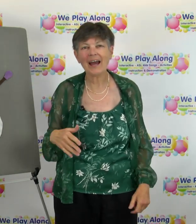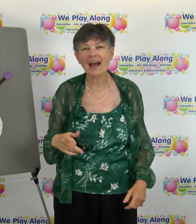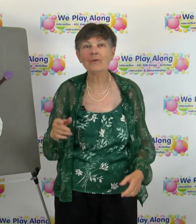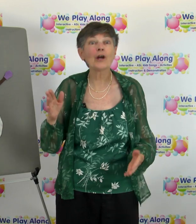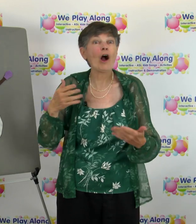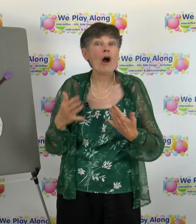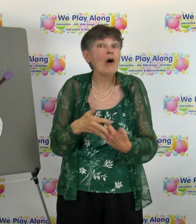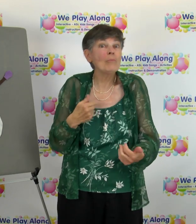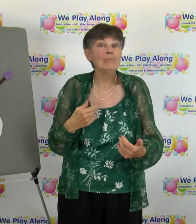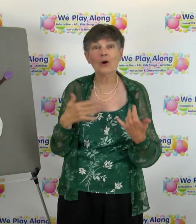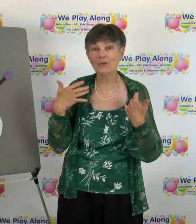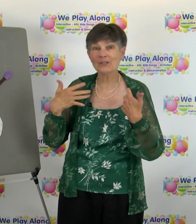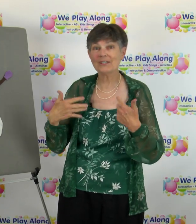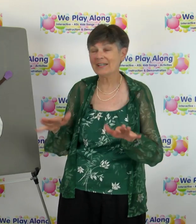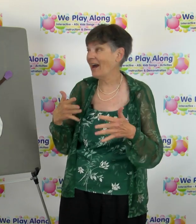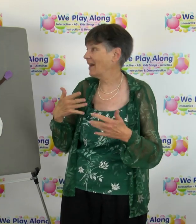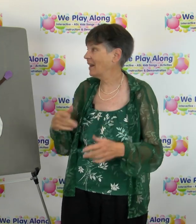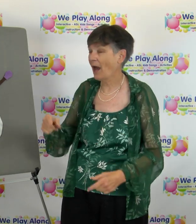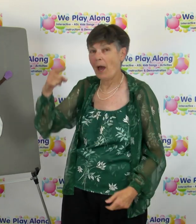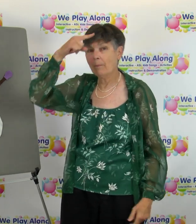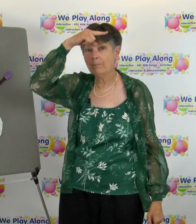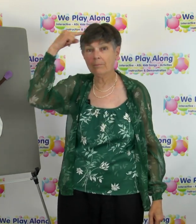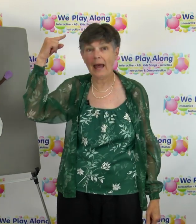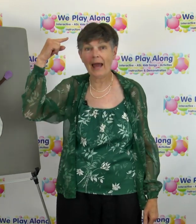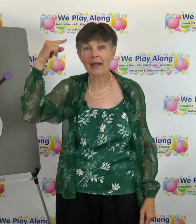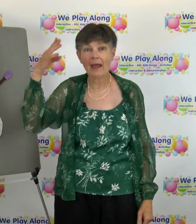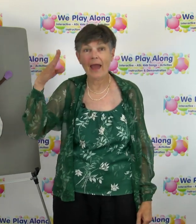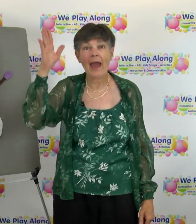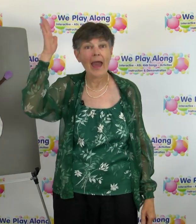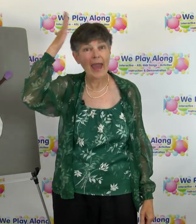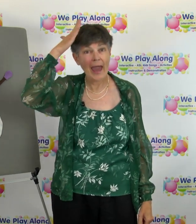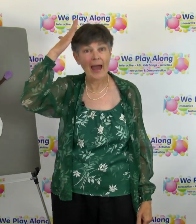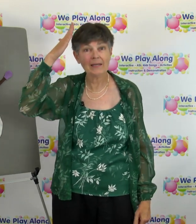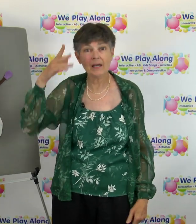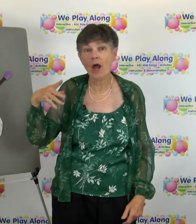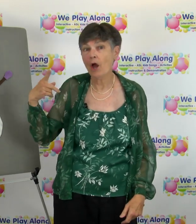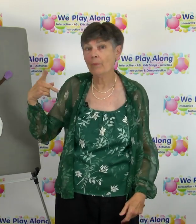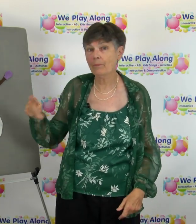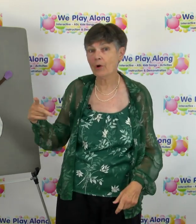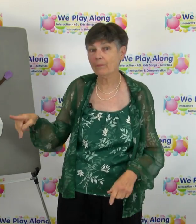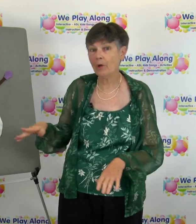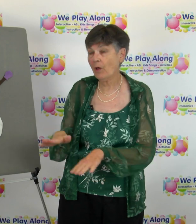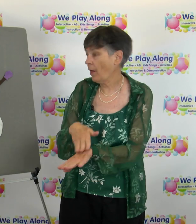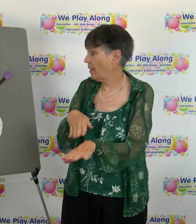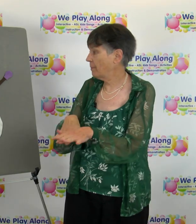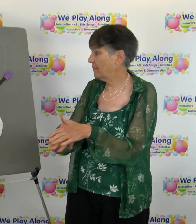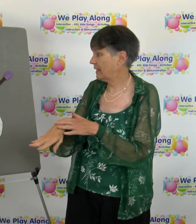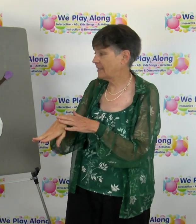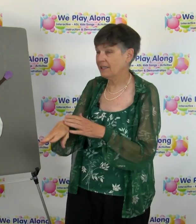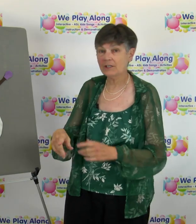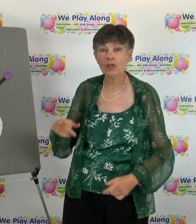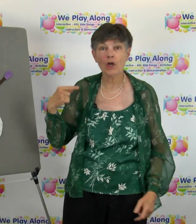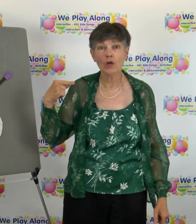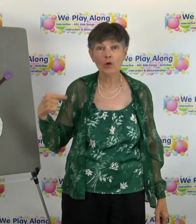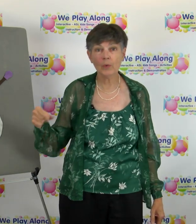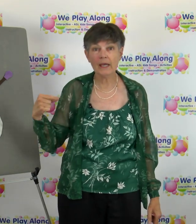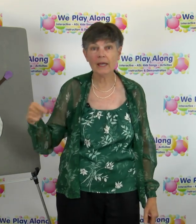we're almost done Black hat, purple mittens, green